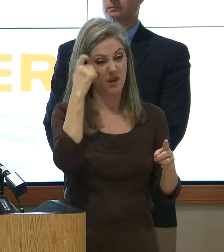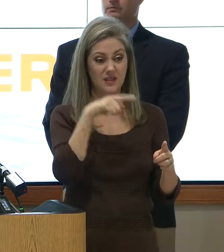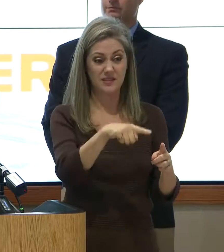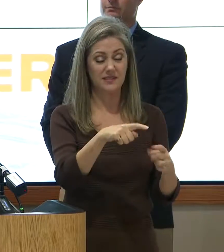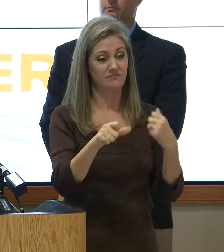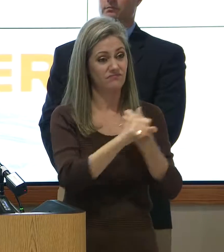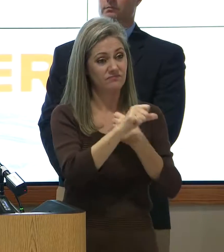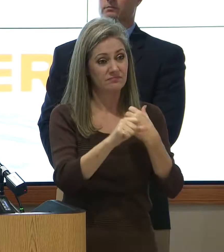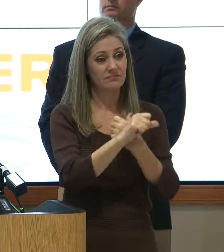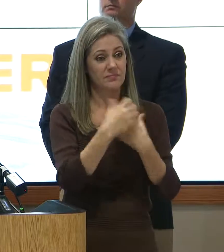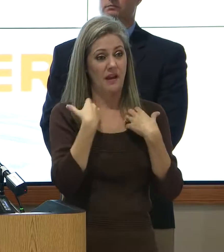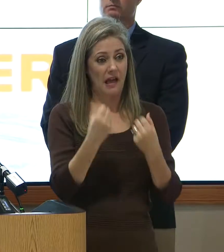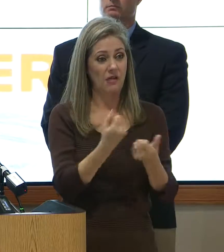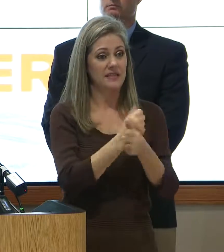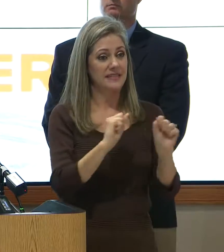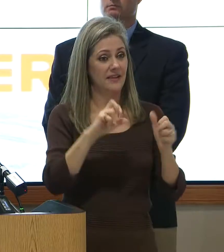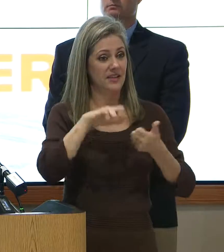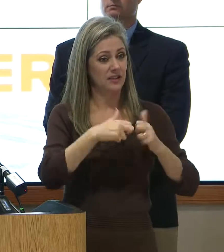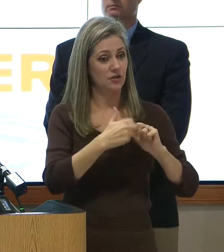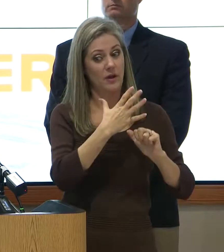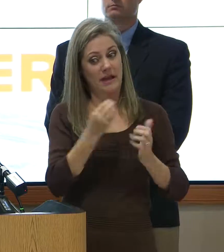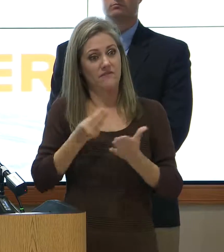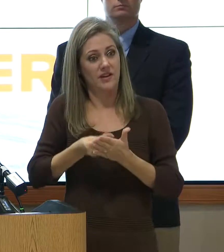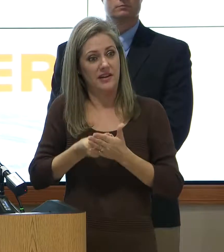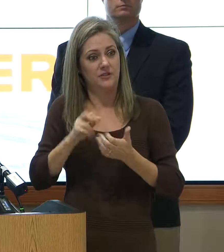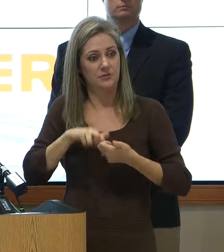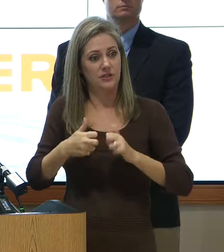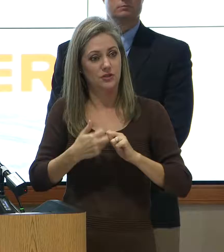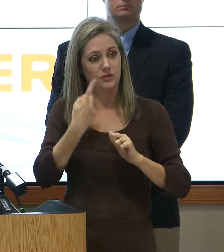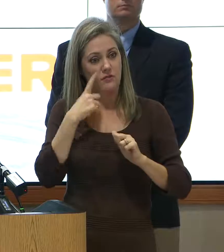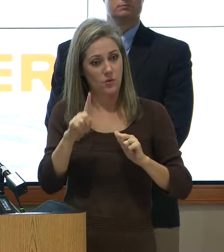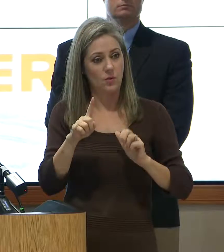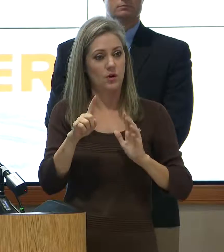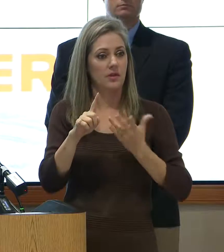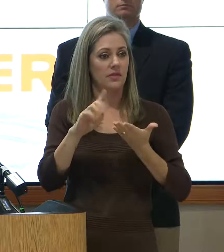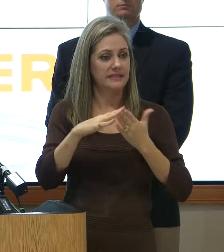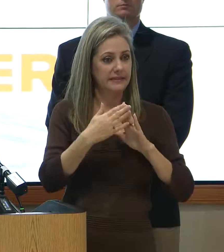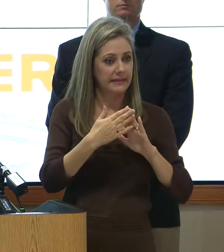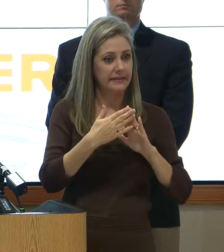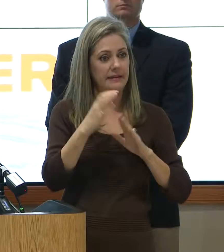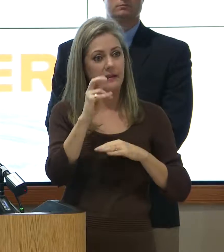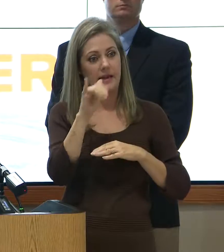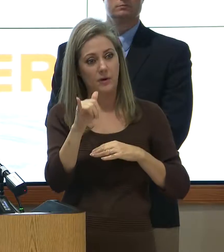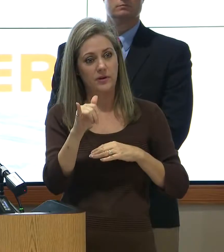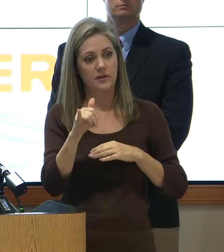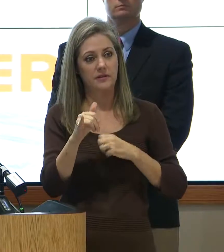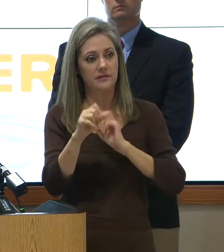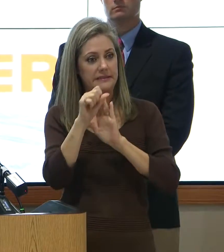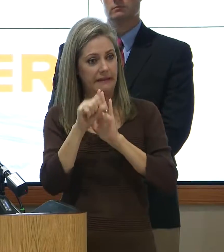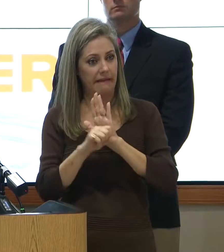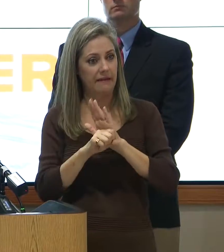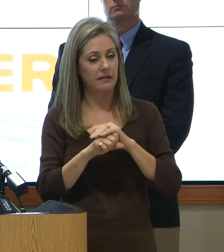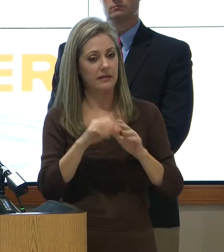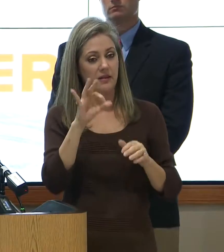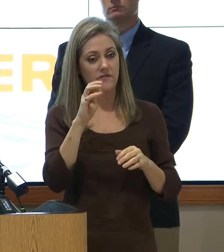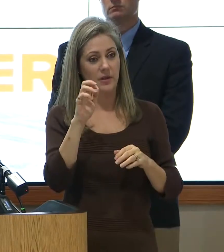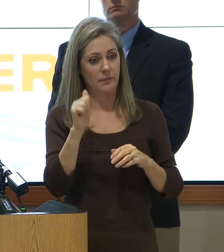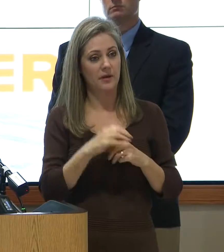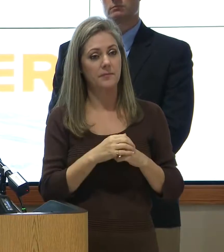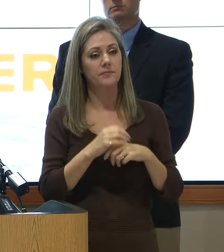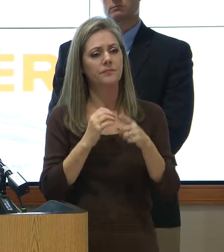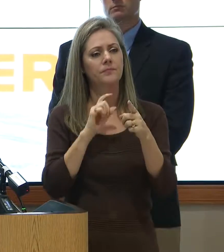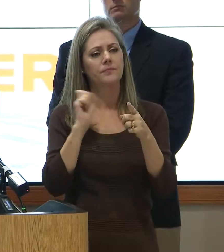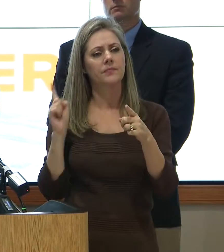becomes a financial issue for the county, the city, the state, and FEMA. How many homes have previously